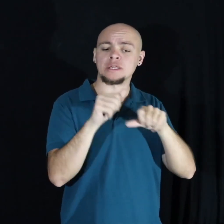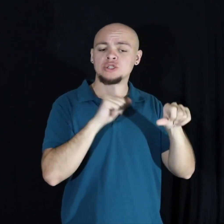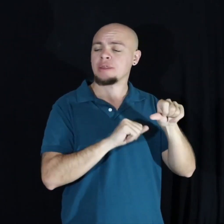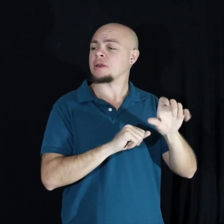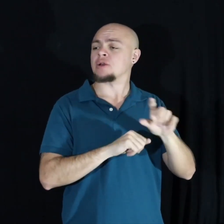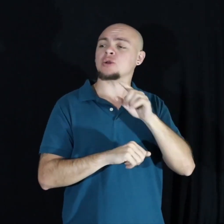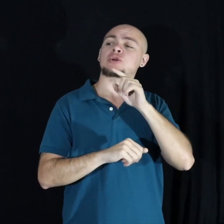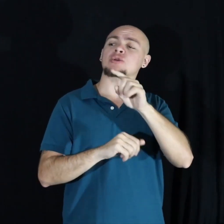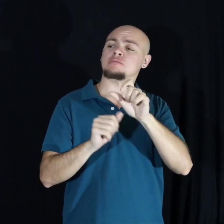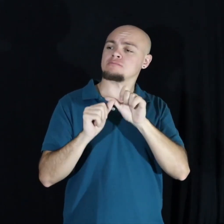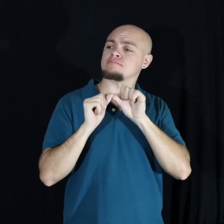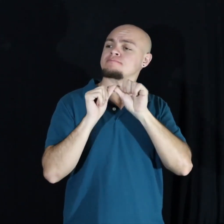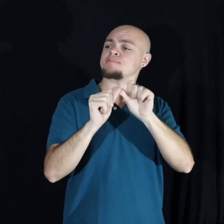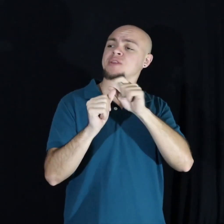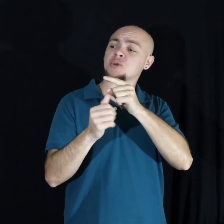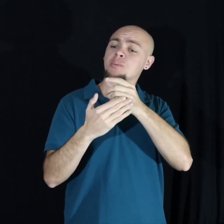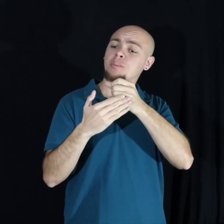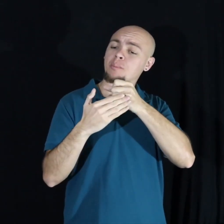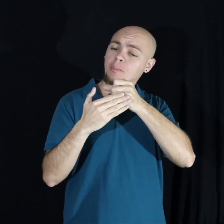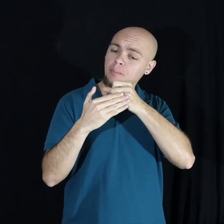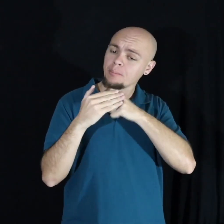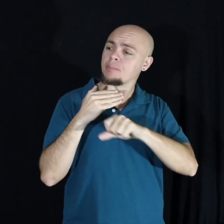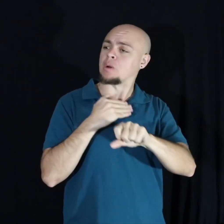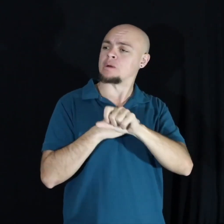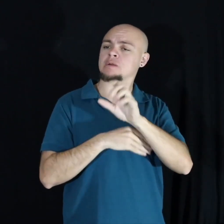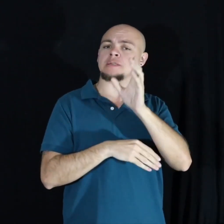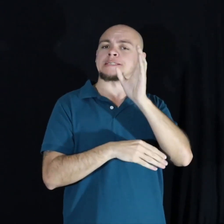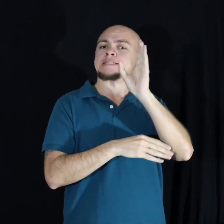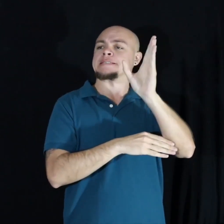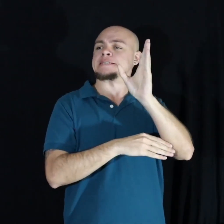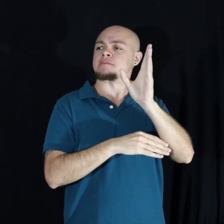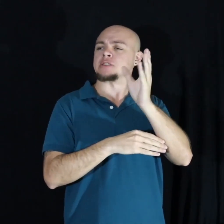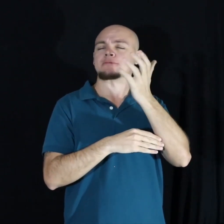You were born to speak up.